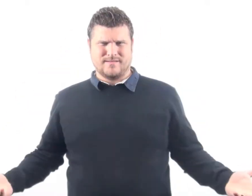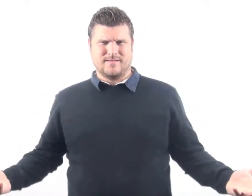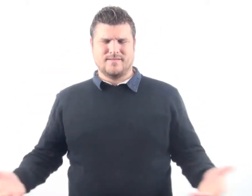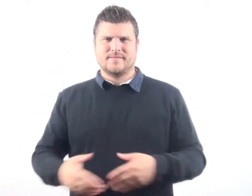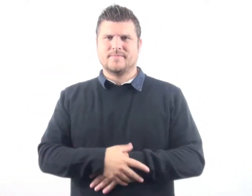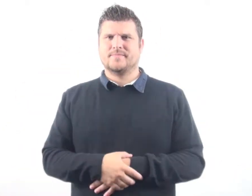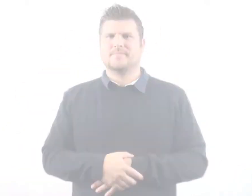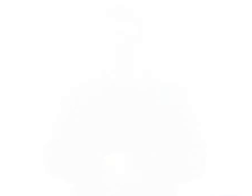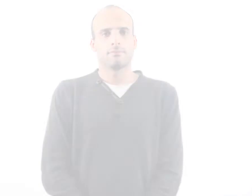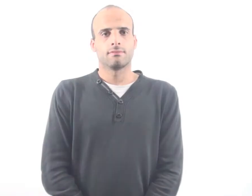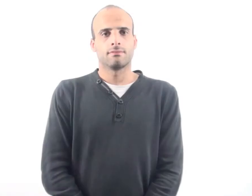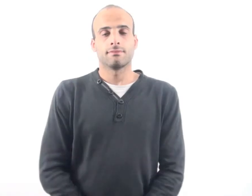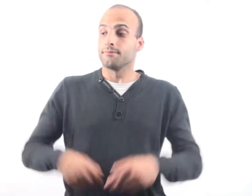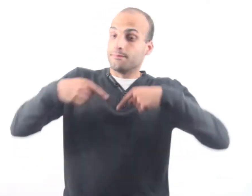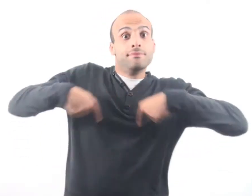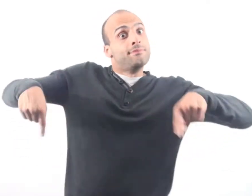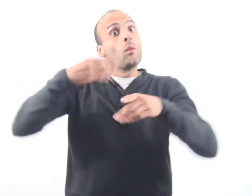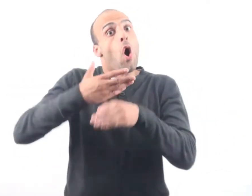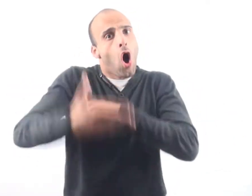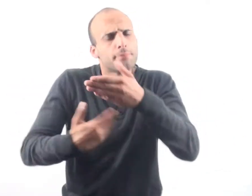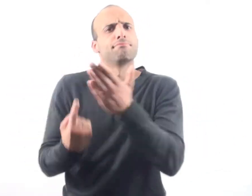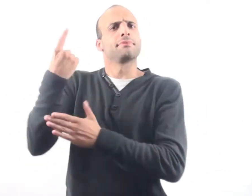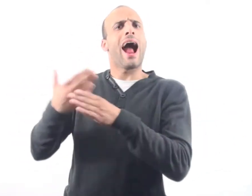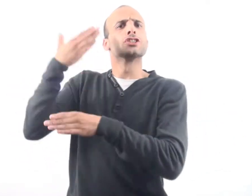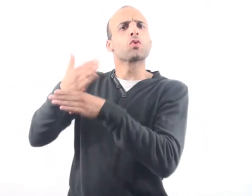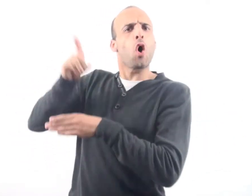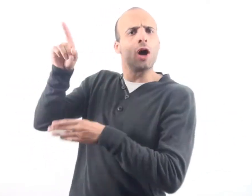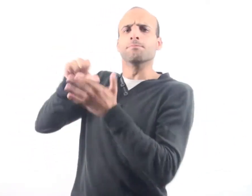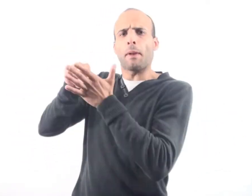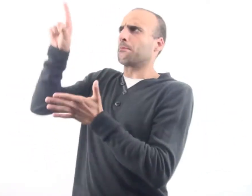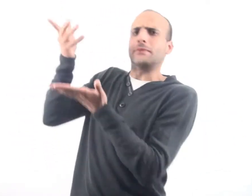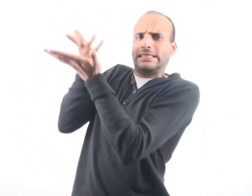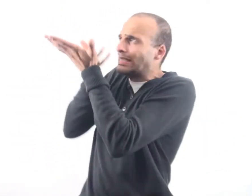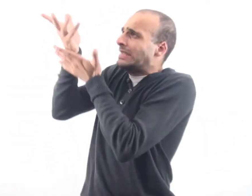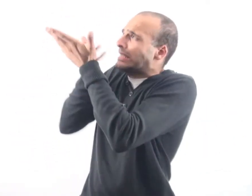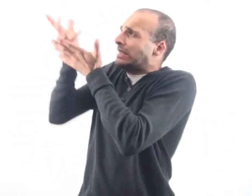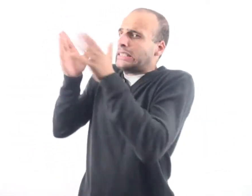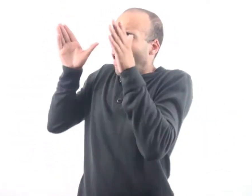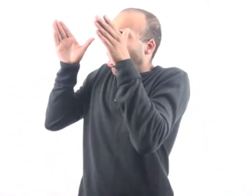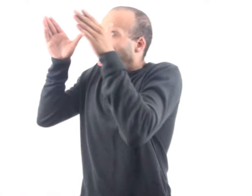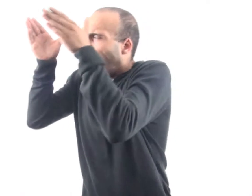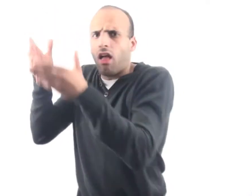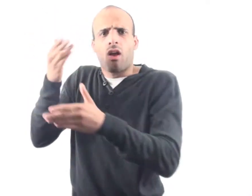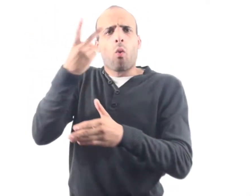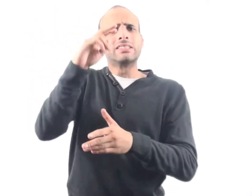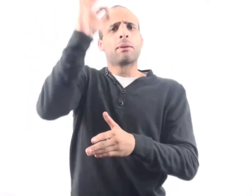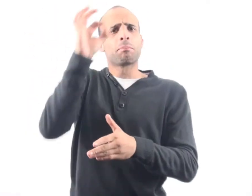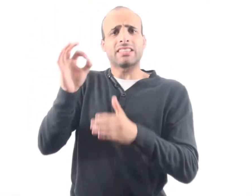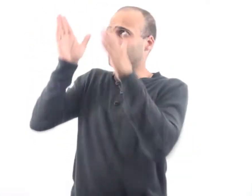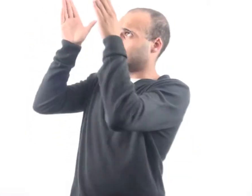the problem is. We work really, really hard. When a problem occurs for Access to Work, we have to deal with it, which takes about 20% of our